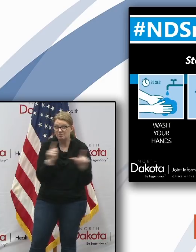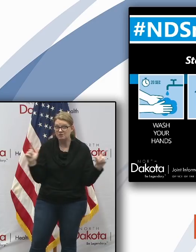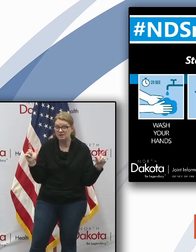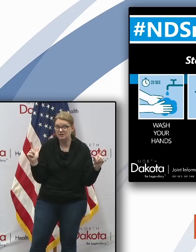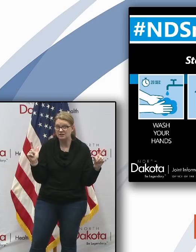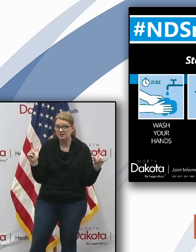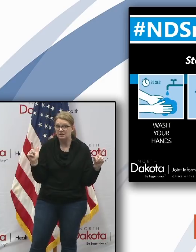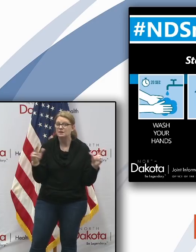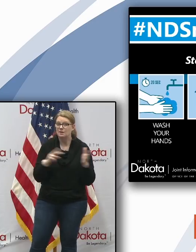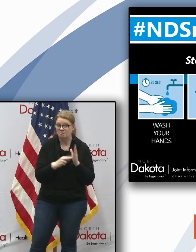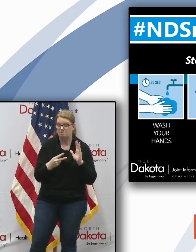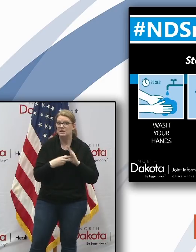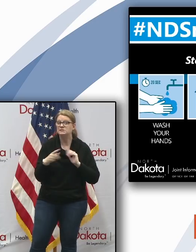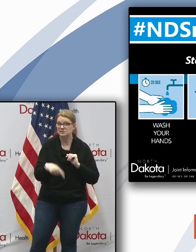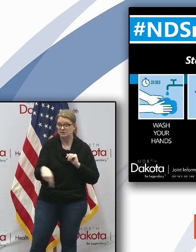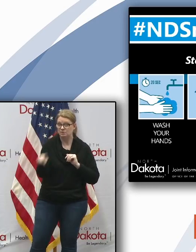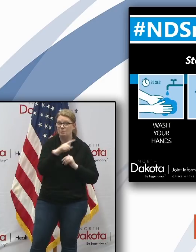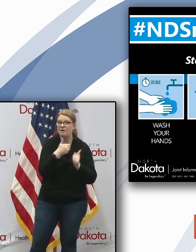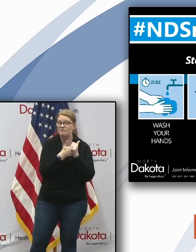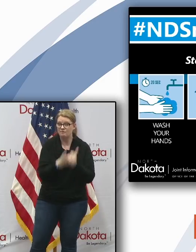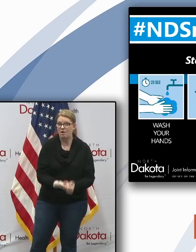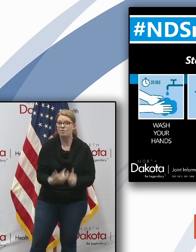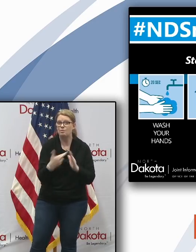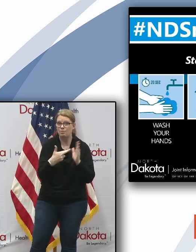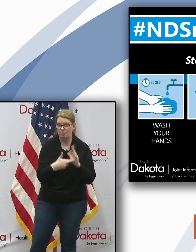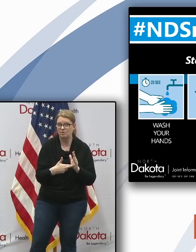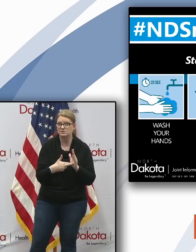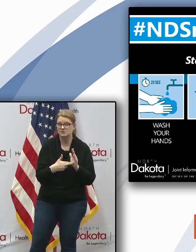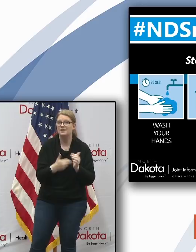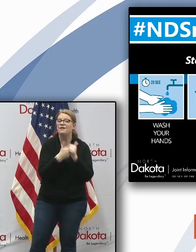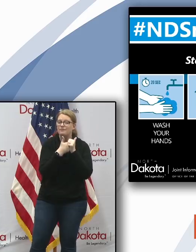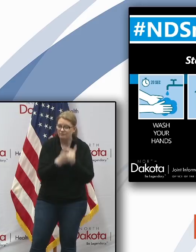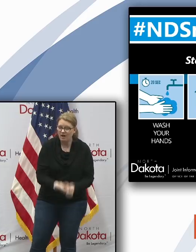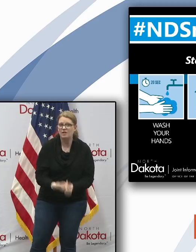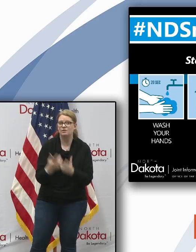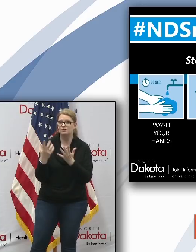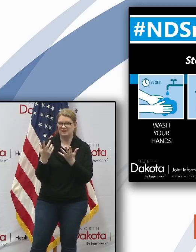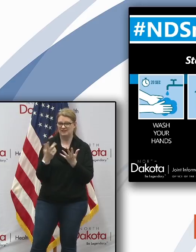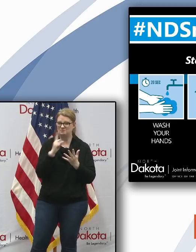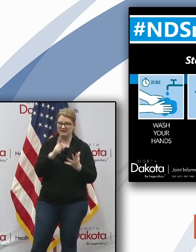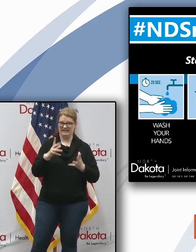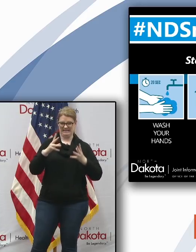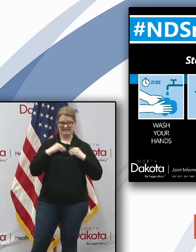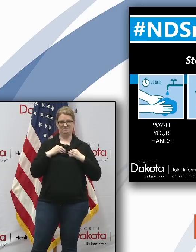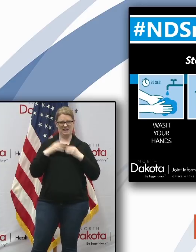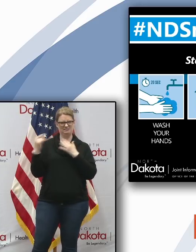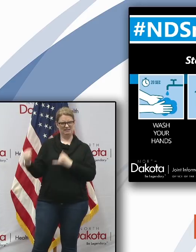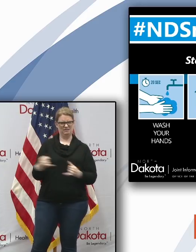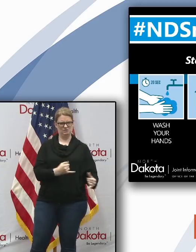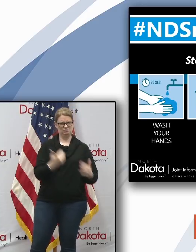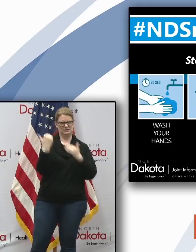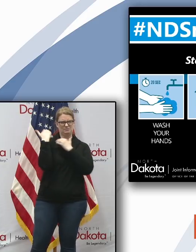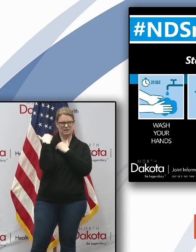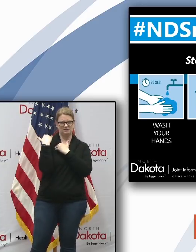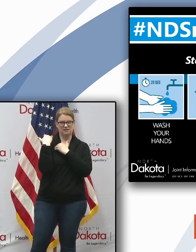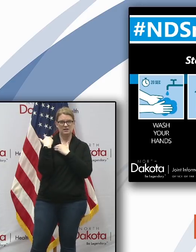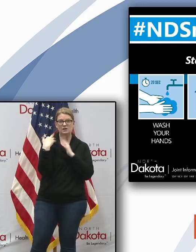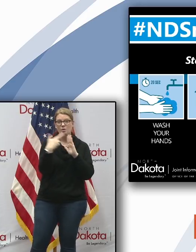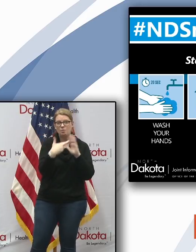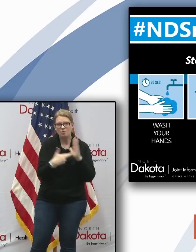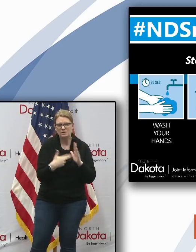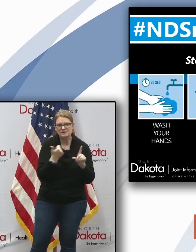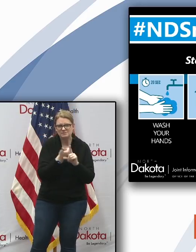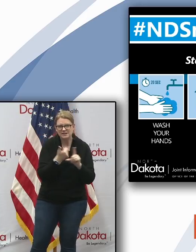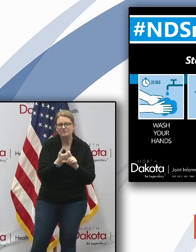that we exercise individual responsibility and by acting uh in following these guidelines you you know are literally are saving lives